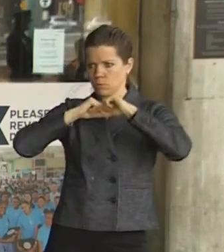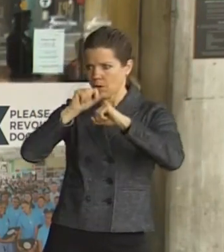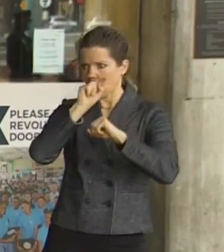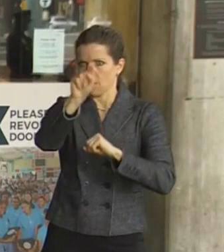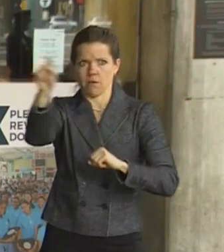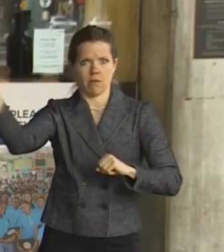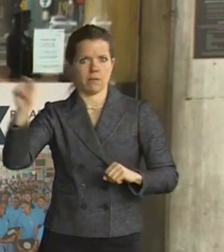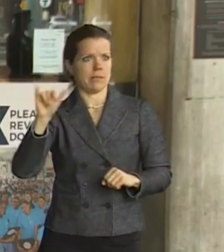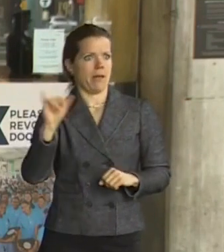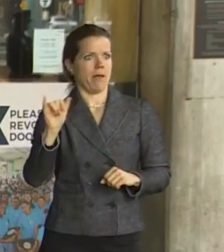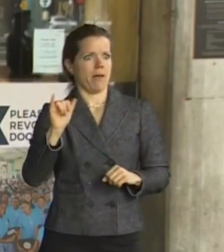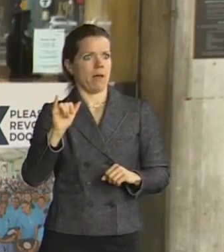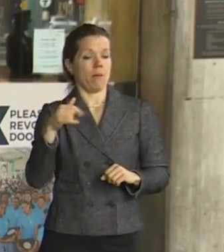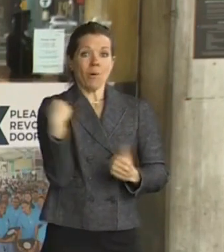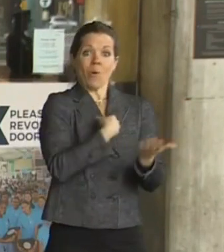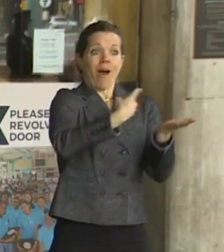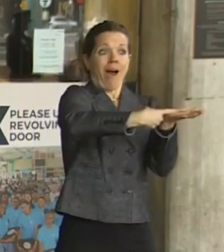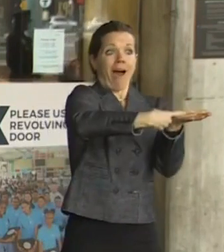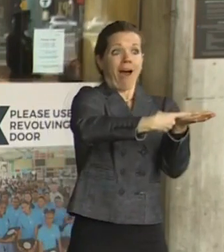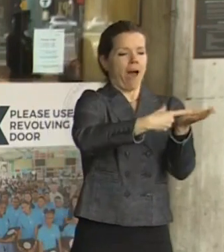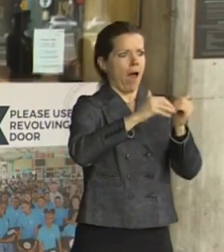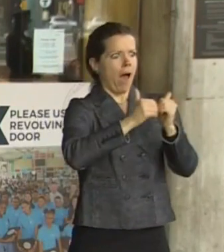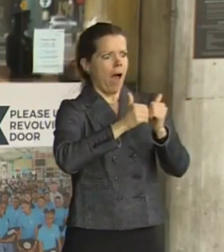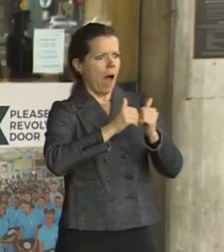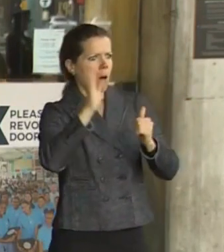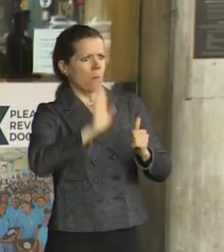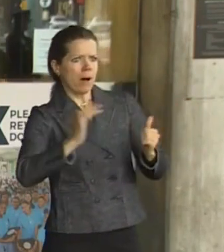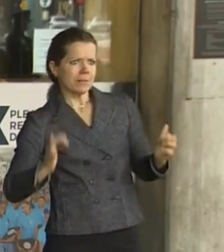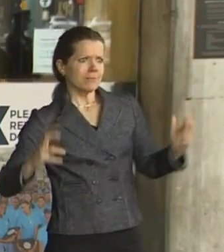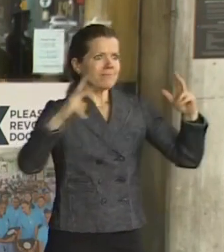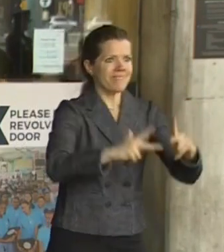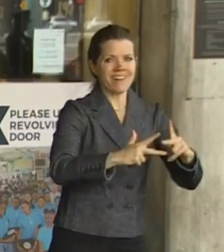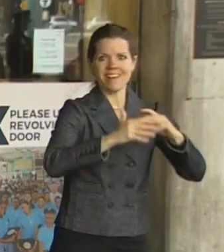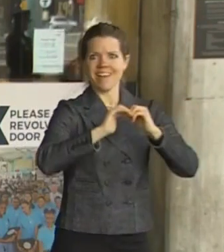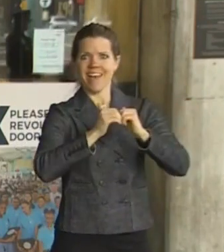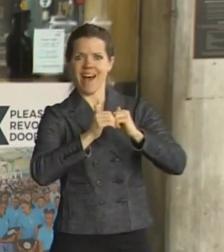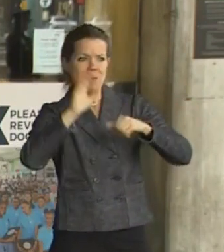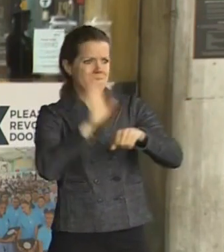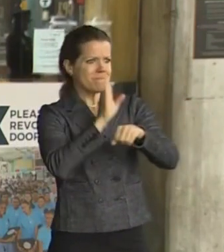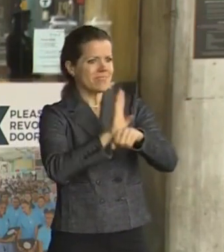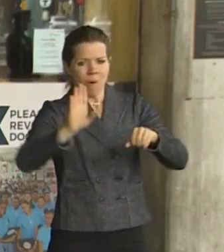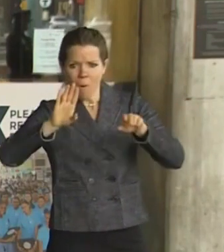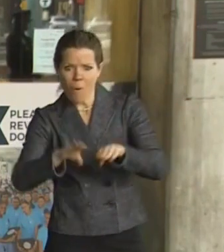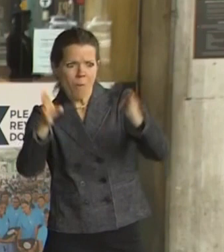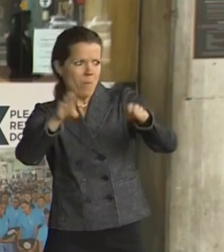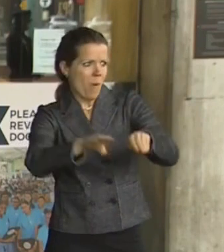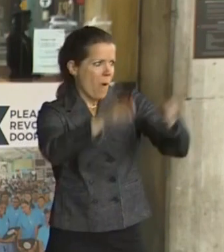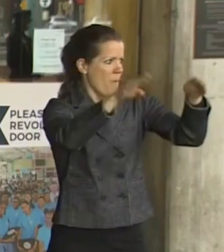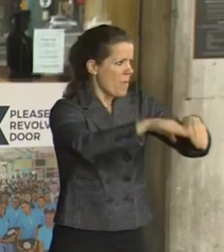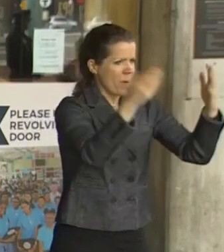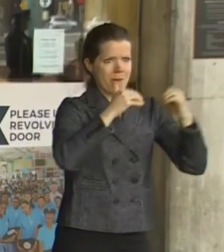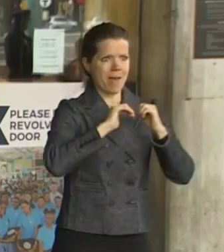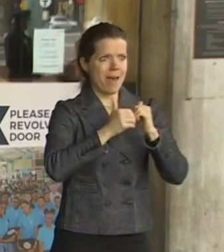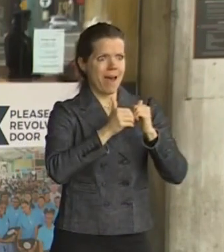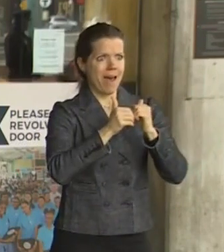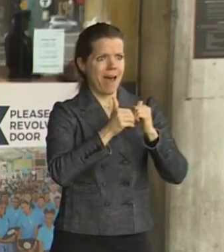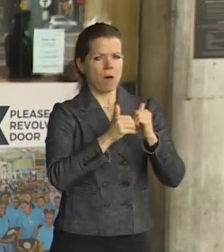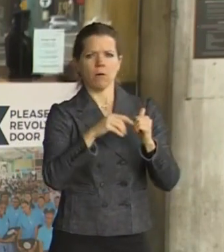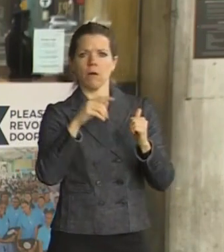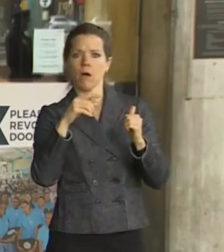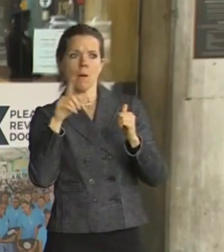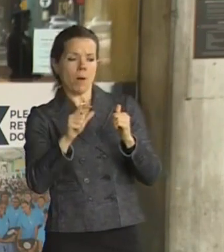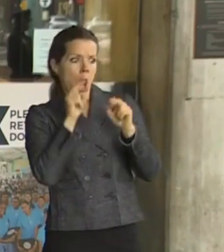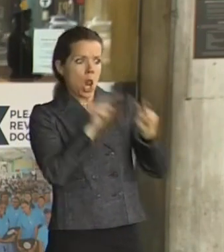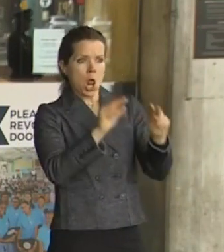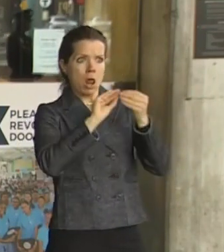businesses. The way we do it is by seeing a downturn in COVID positive cases. The way we do is by more testing. And